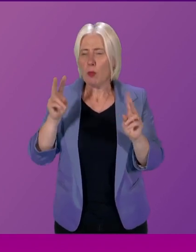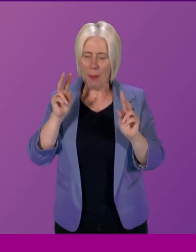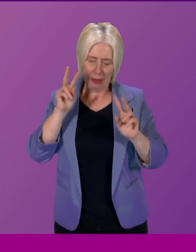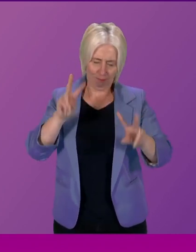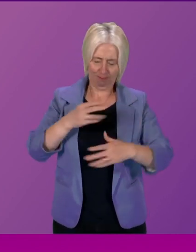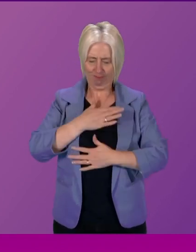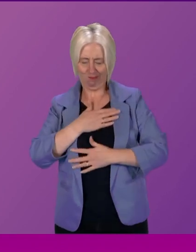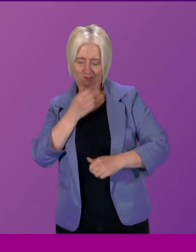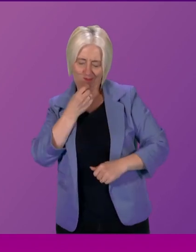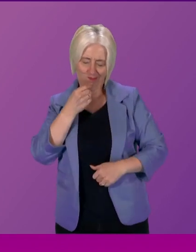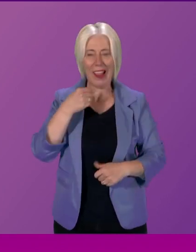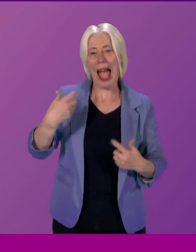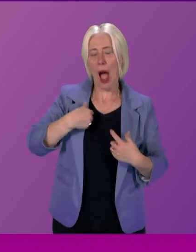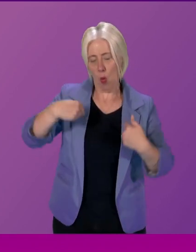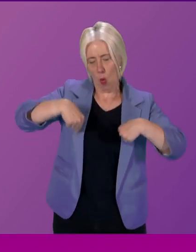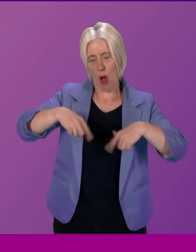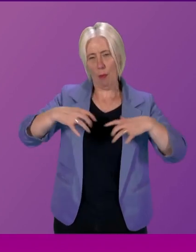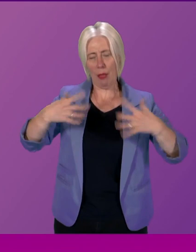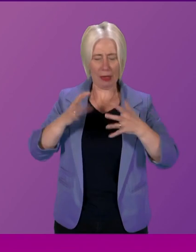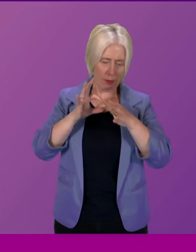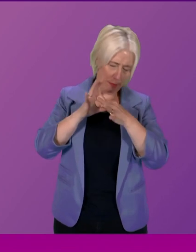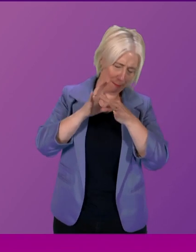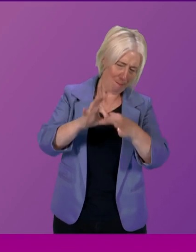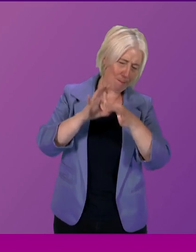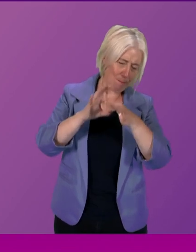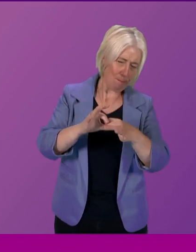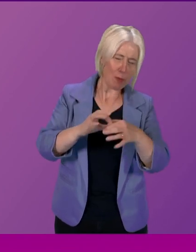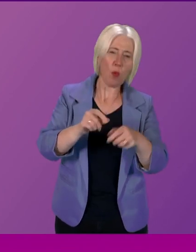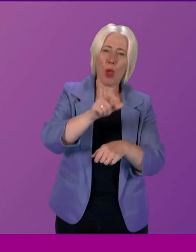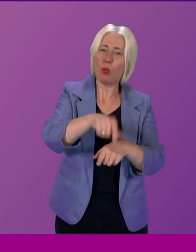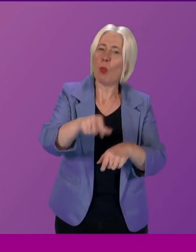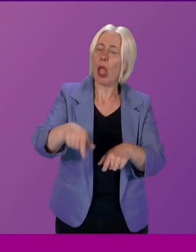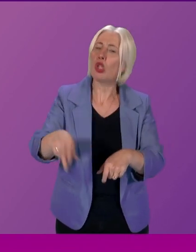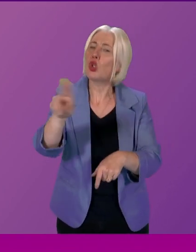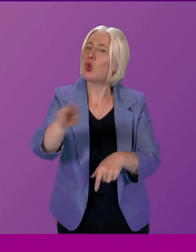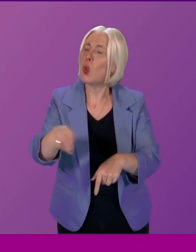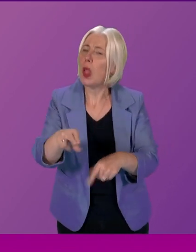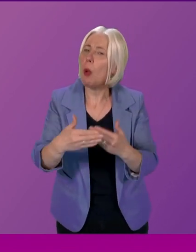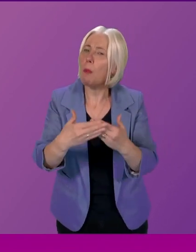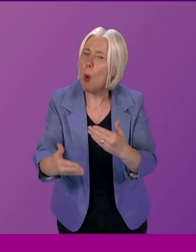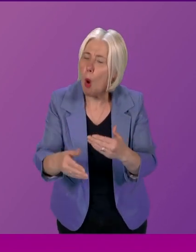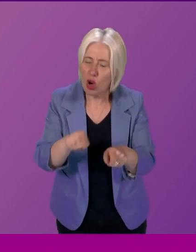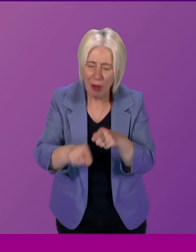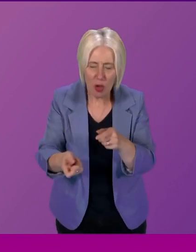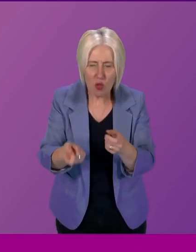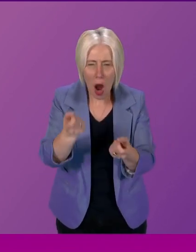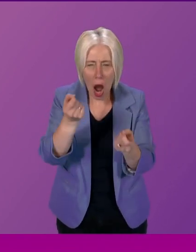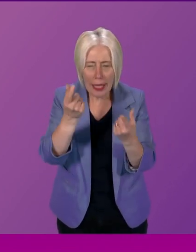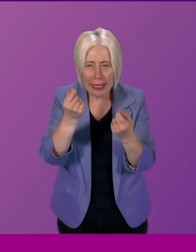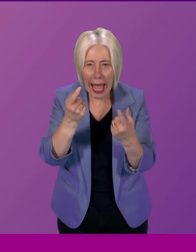as a Parliament, engage more with our pupils and allow more understanding and better access.